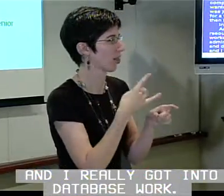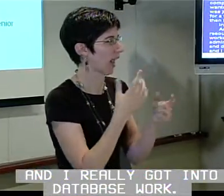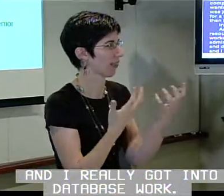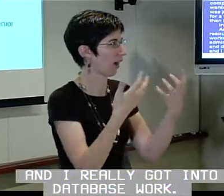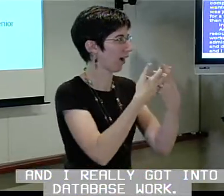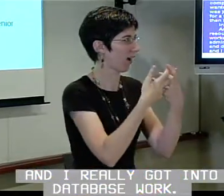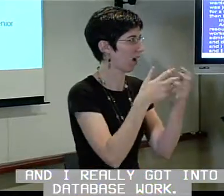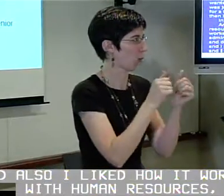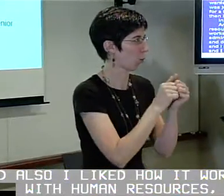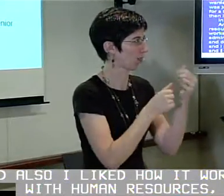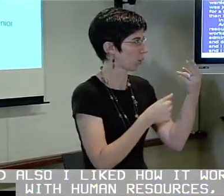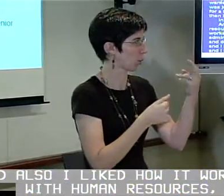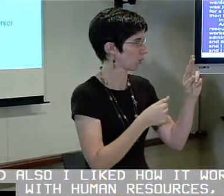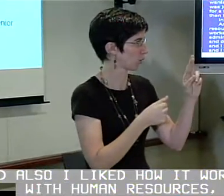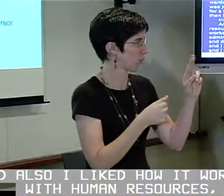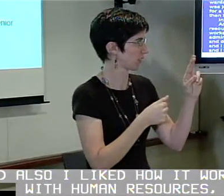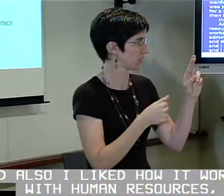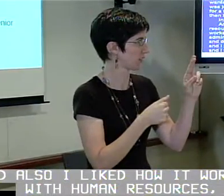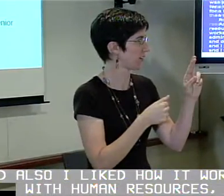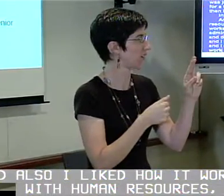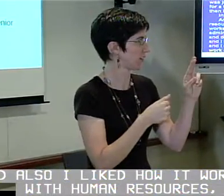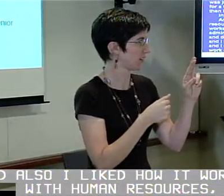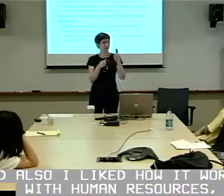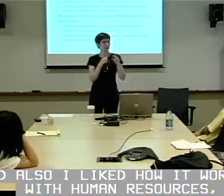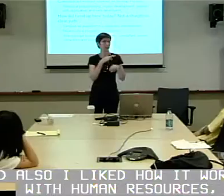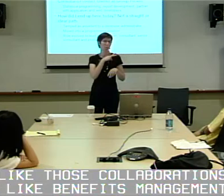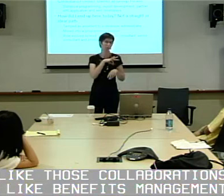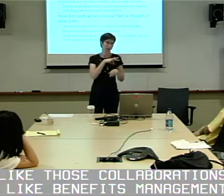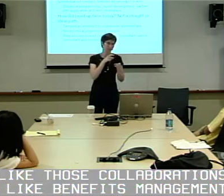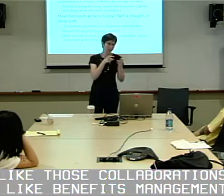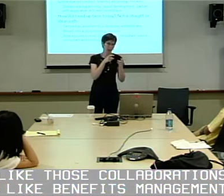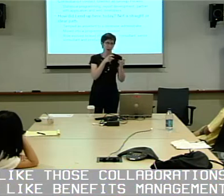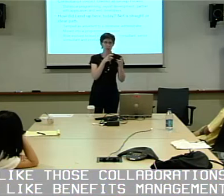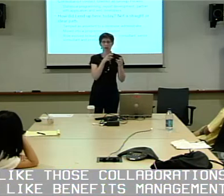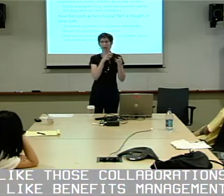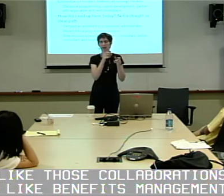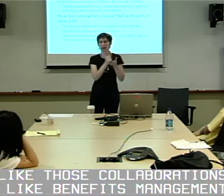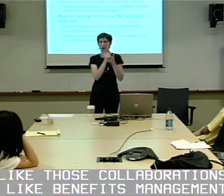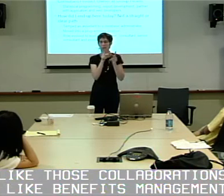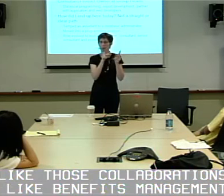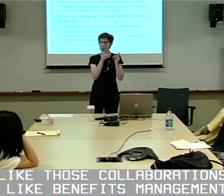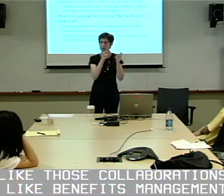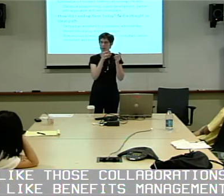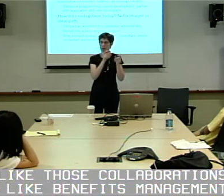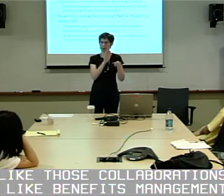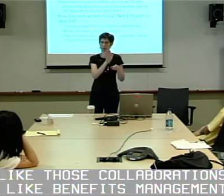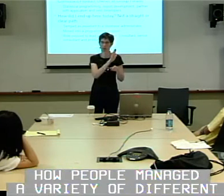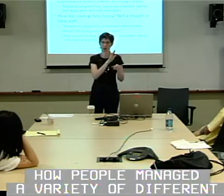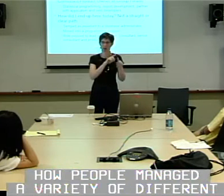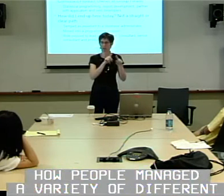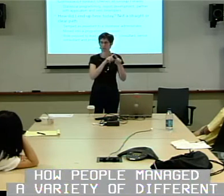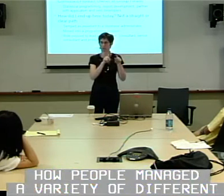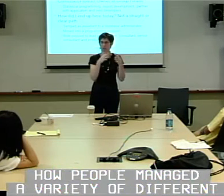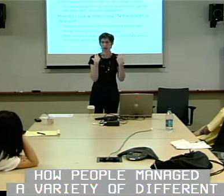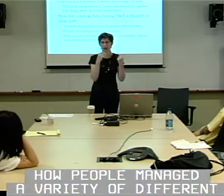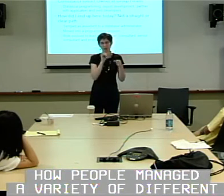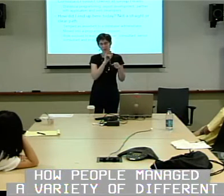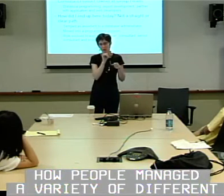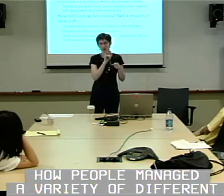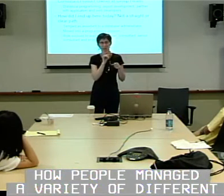work. And also I liked how it worked with human resources, like those collaborations like benefits management, how people manage a variety of